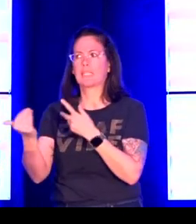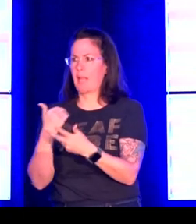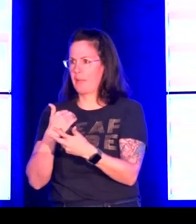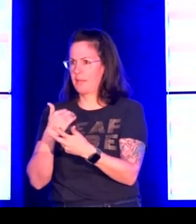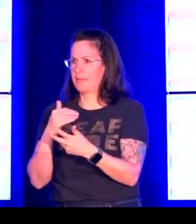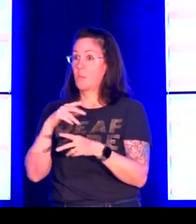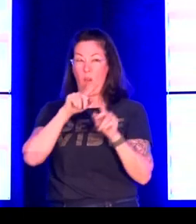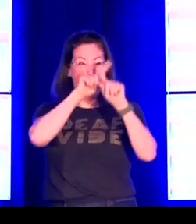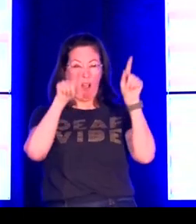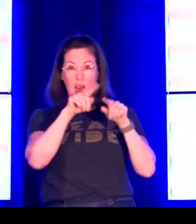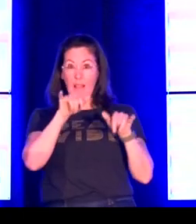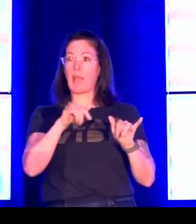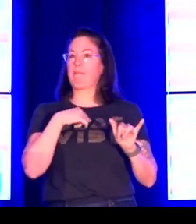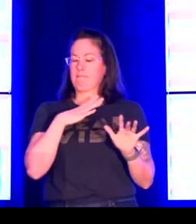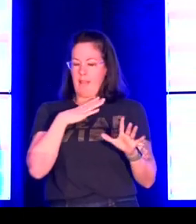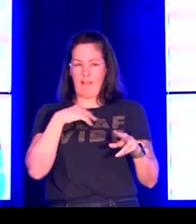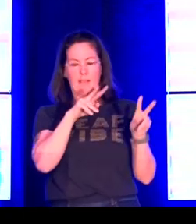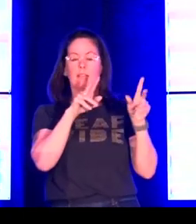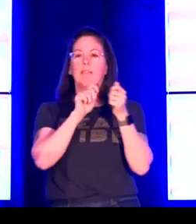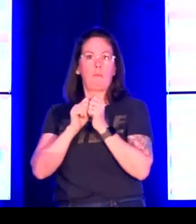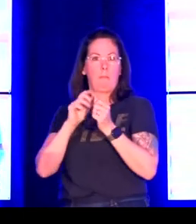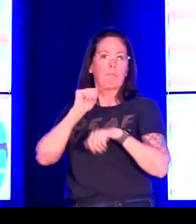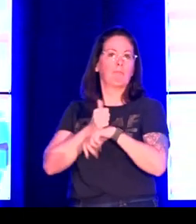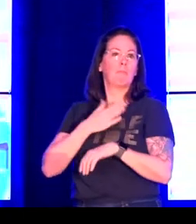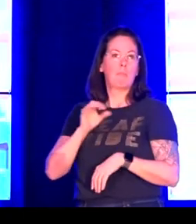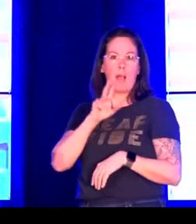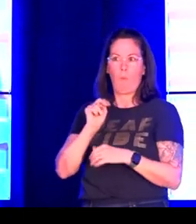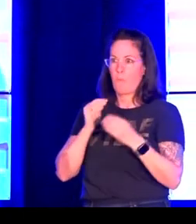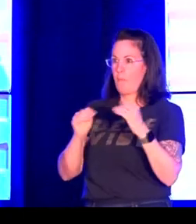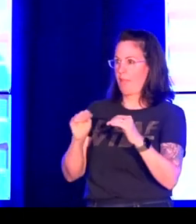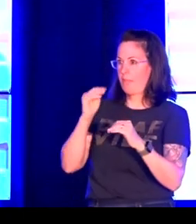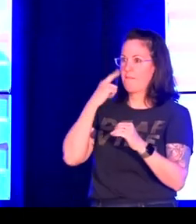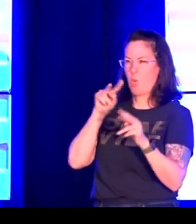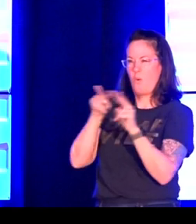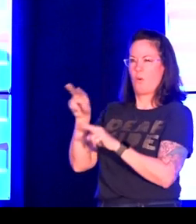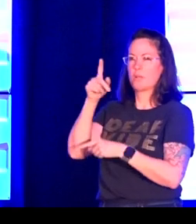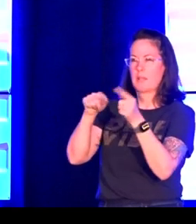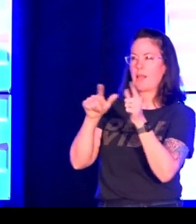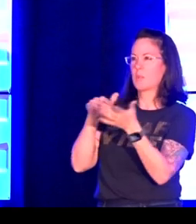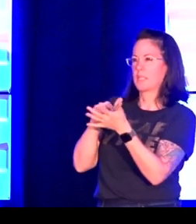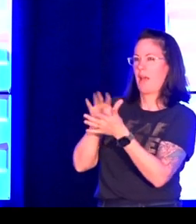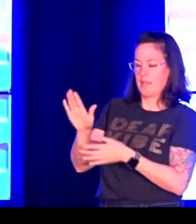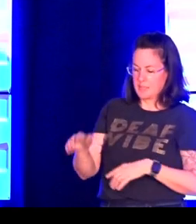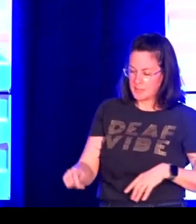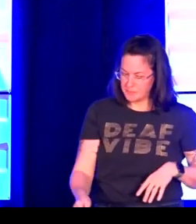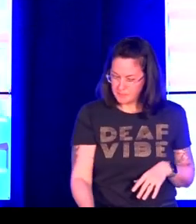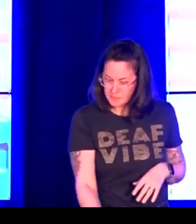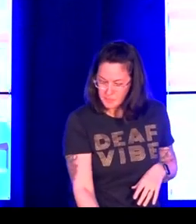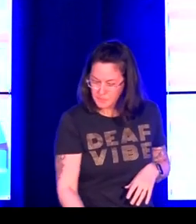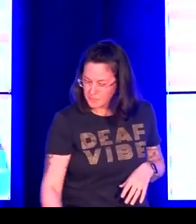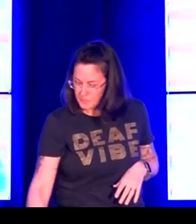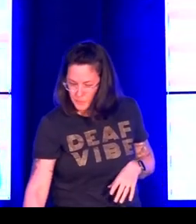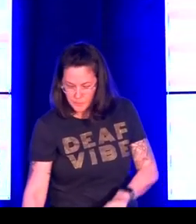language research and how we make our methodology transparent. And so from all of these